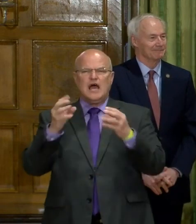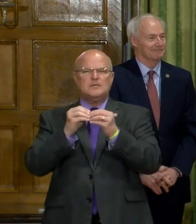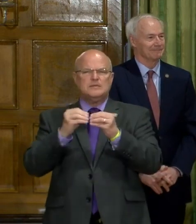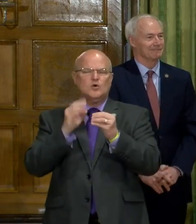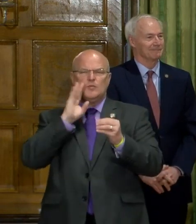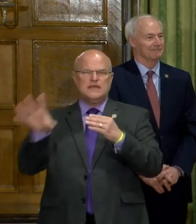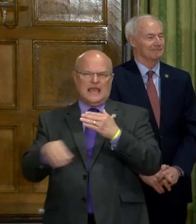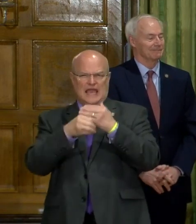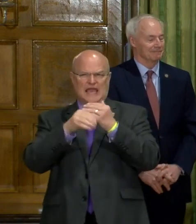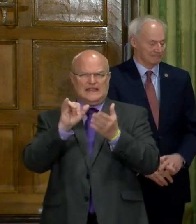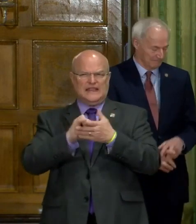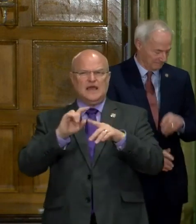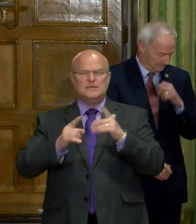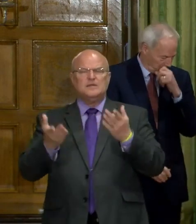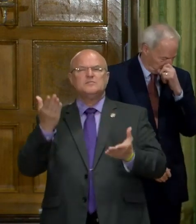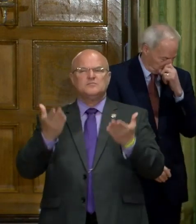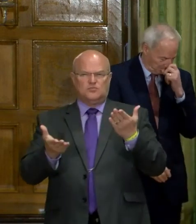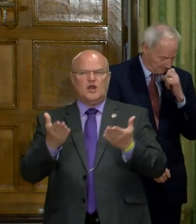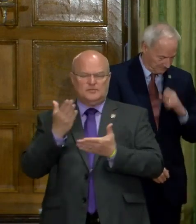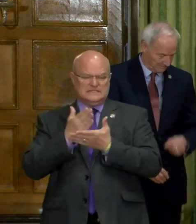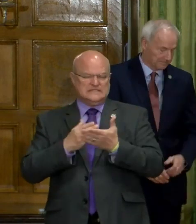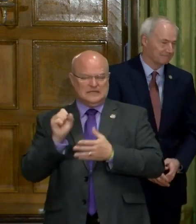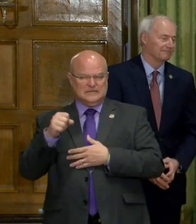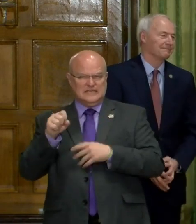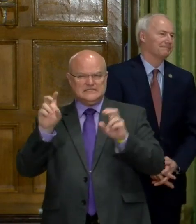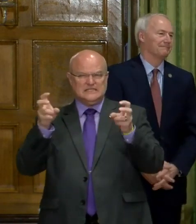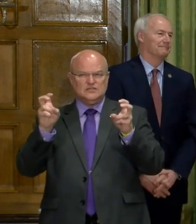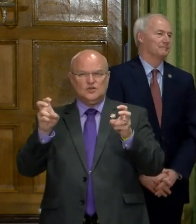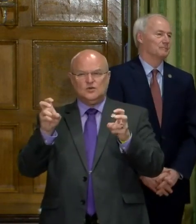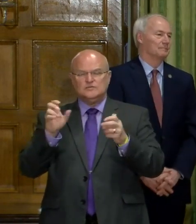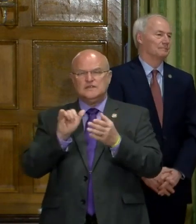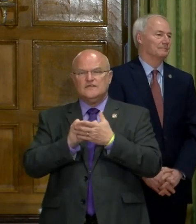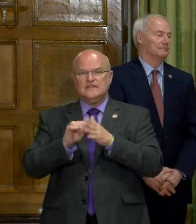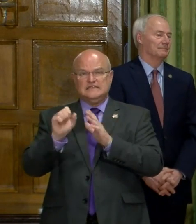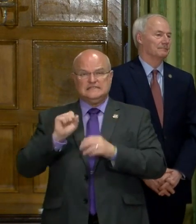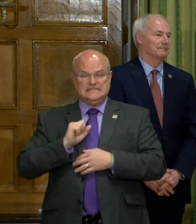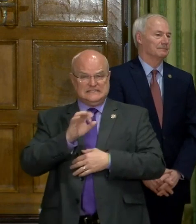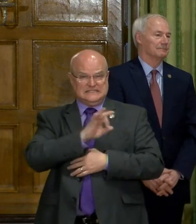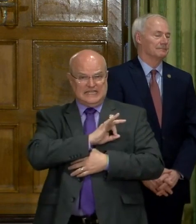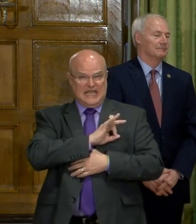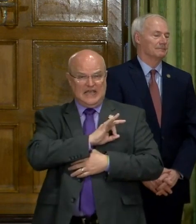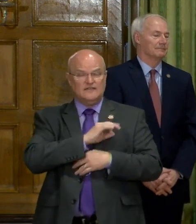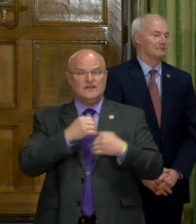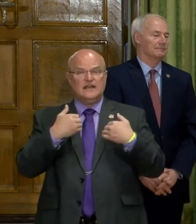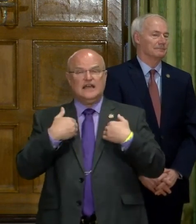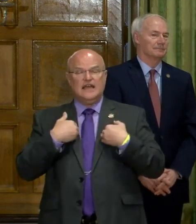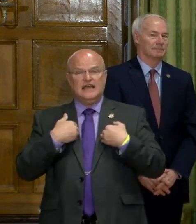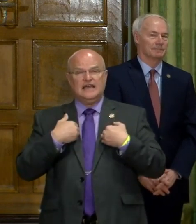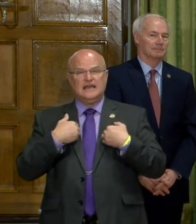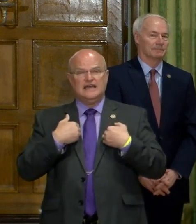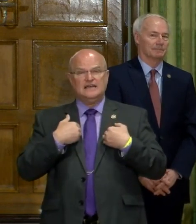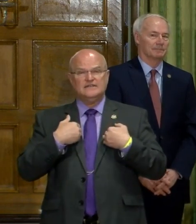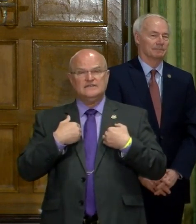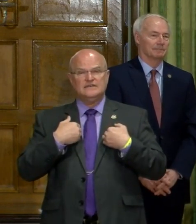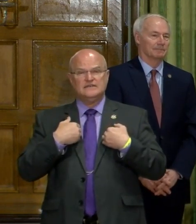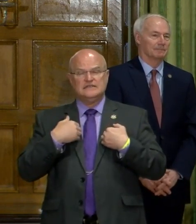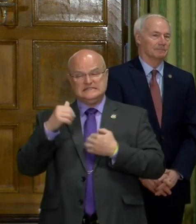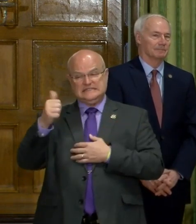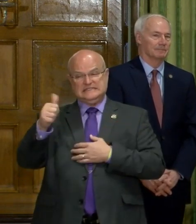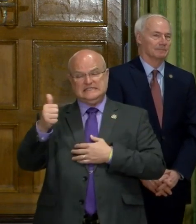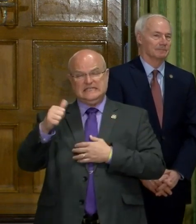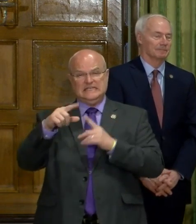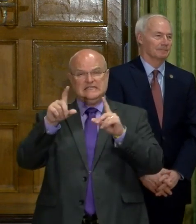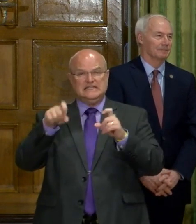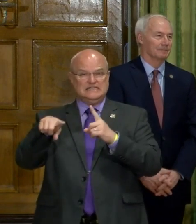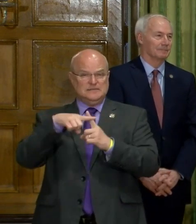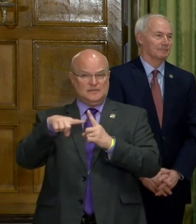more would be added to that, but I think probably some. In terms of the staff, we have, uh, at least 10